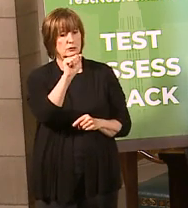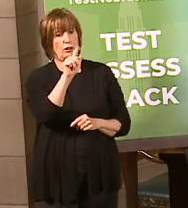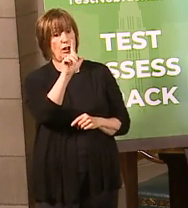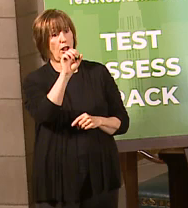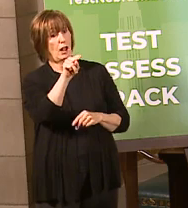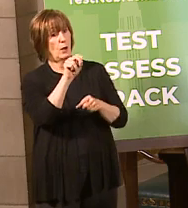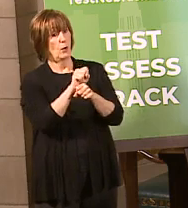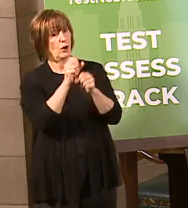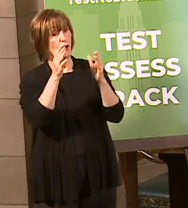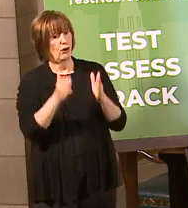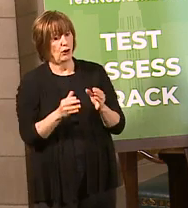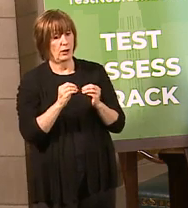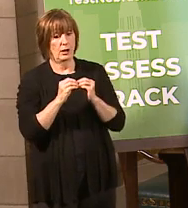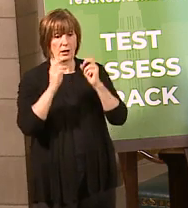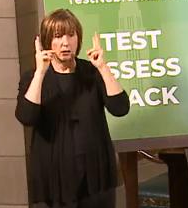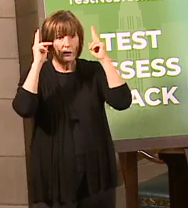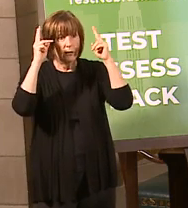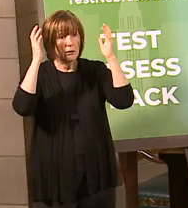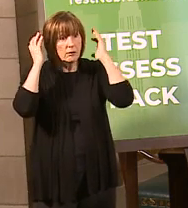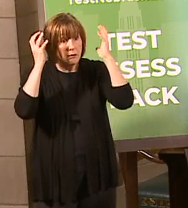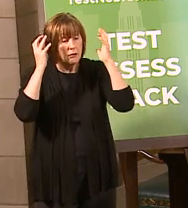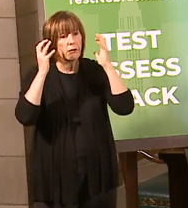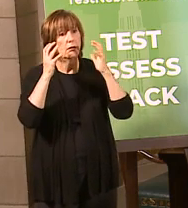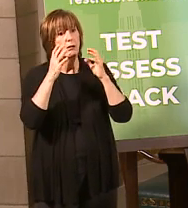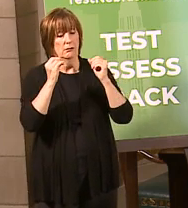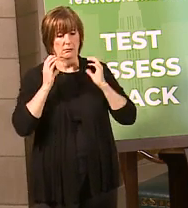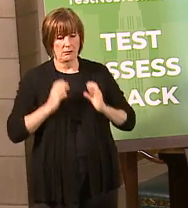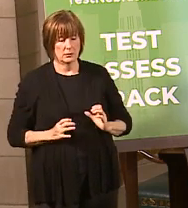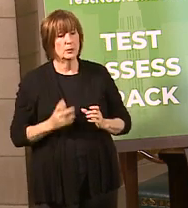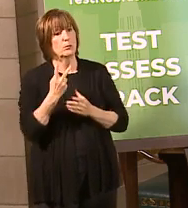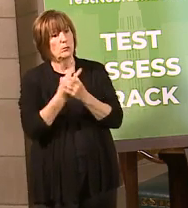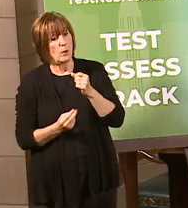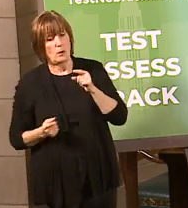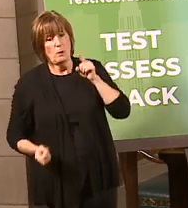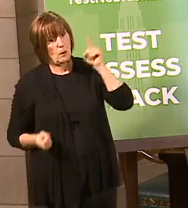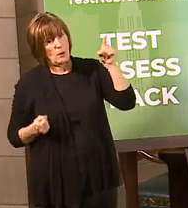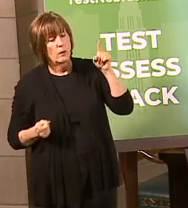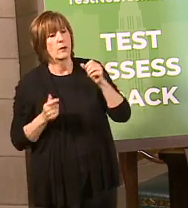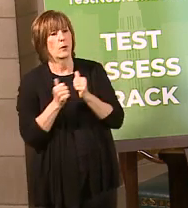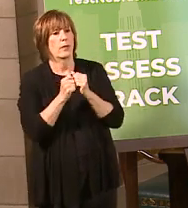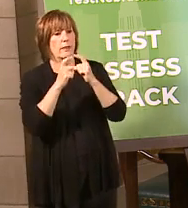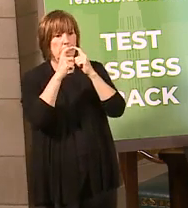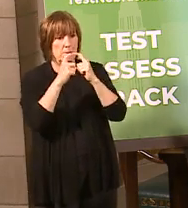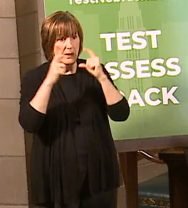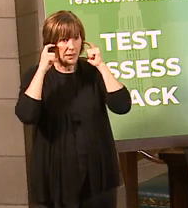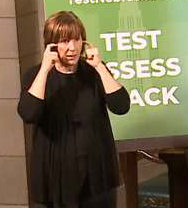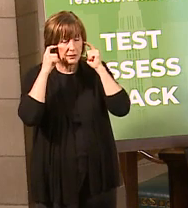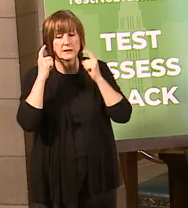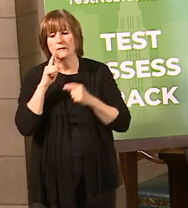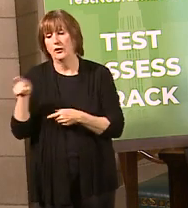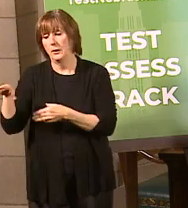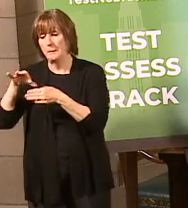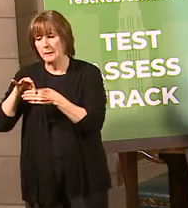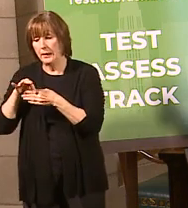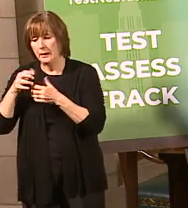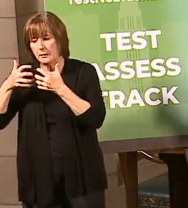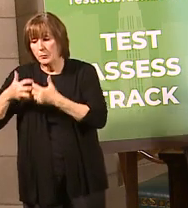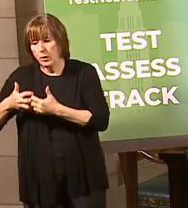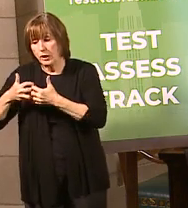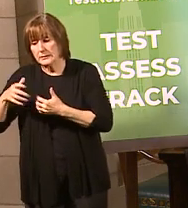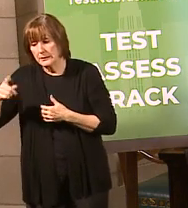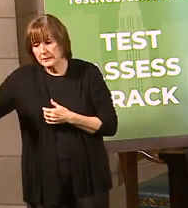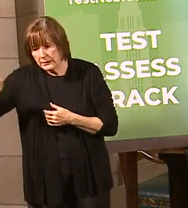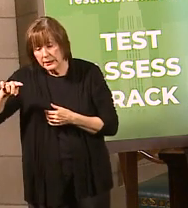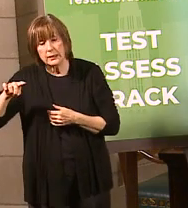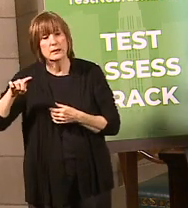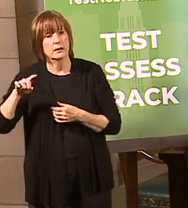if both the hairstylist and the customer is being masked. And so with regard to our meat processing facilities, I will tell you that our